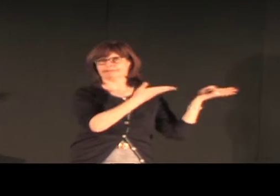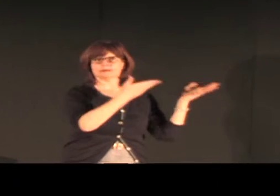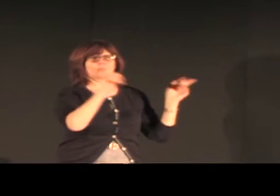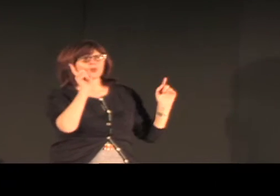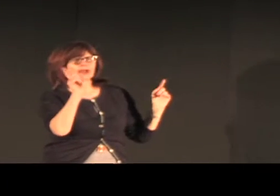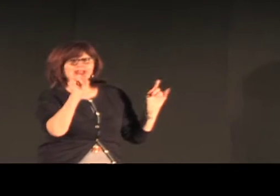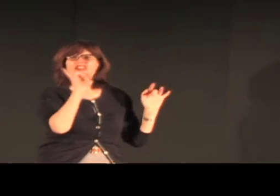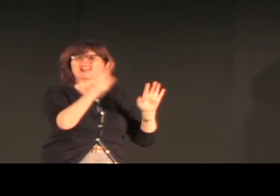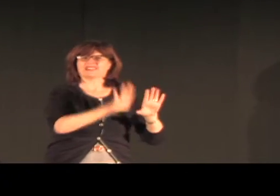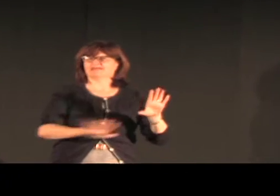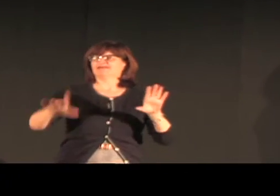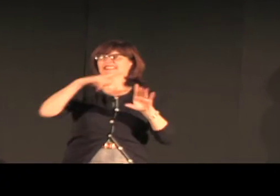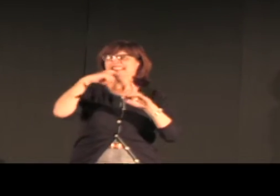This is what the village looks like.